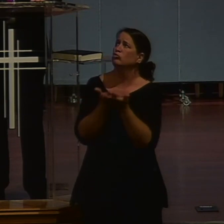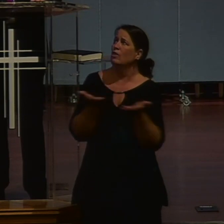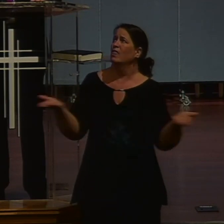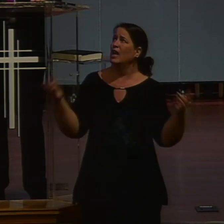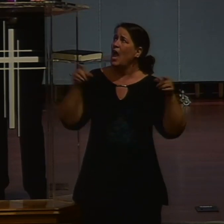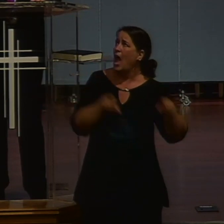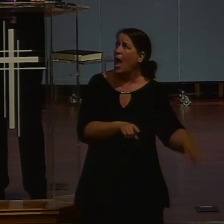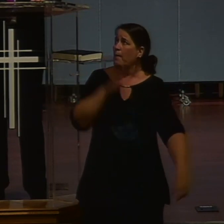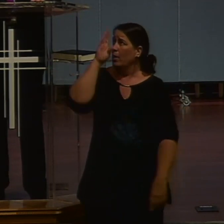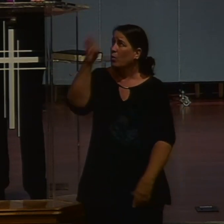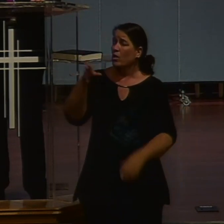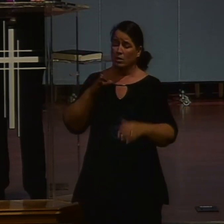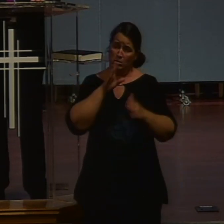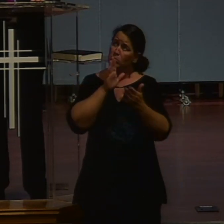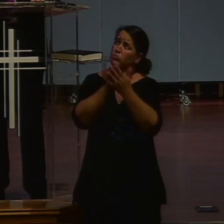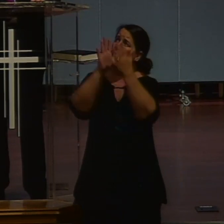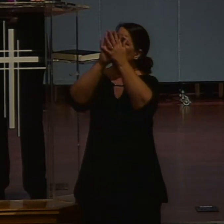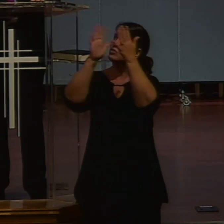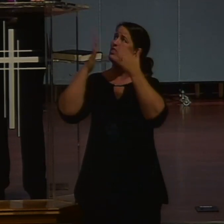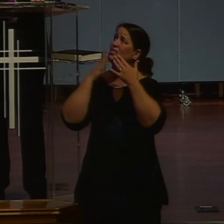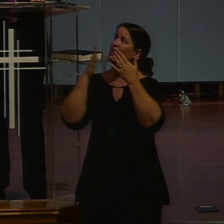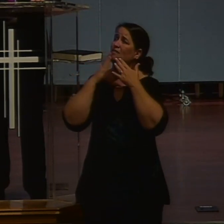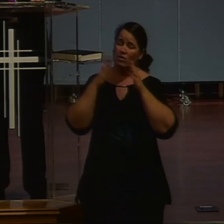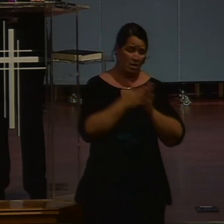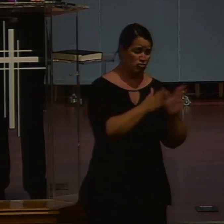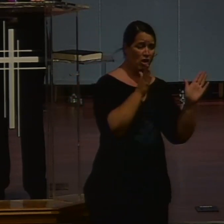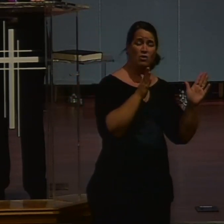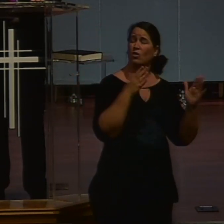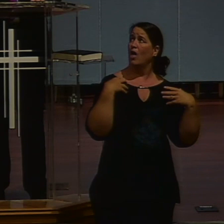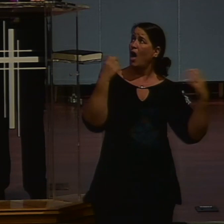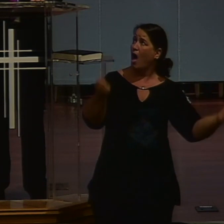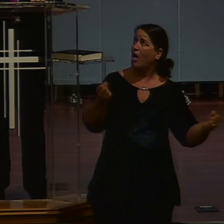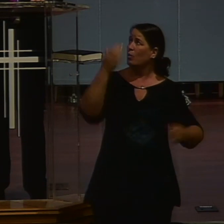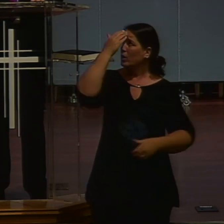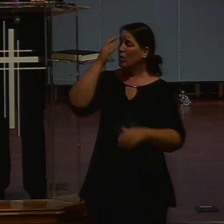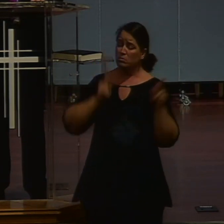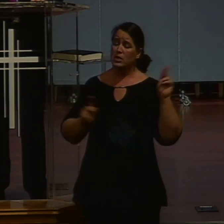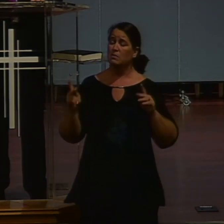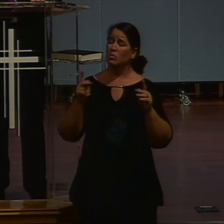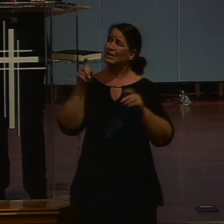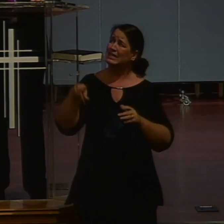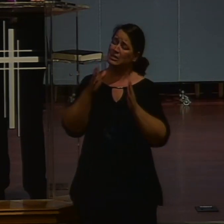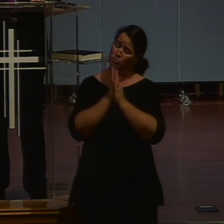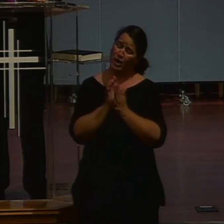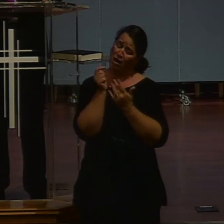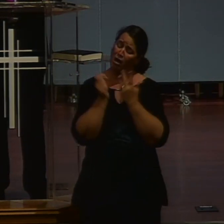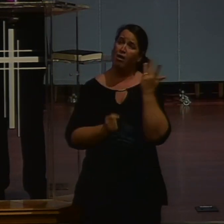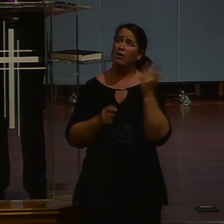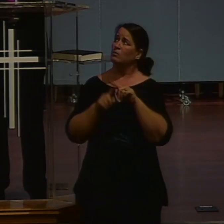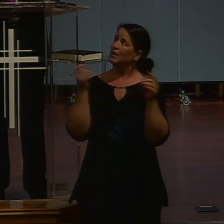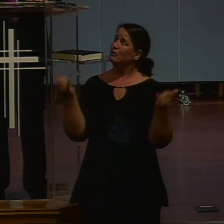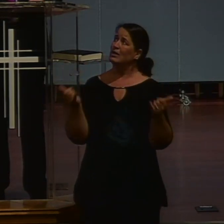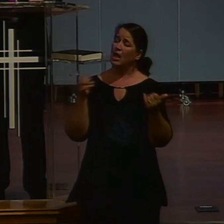for the general good health that we've been having. We know that we have people in need of prayer right now, Master. And we cry out for them. Father, right now, for those